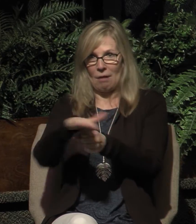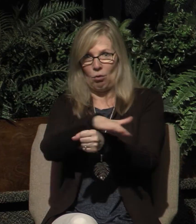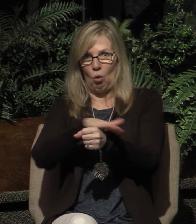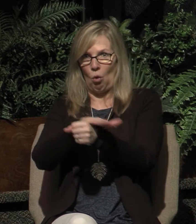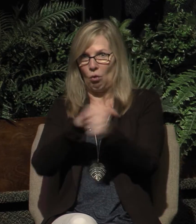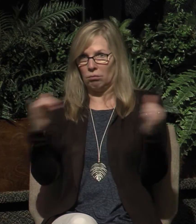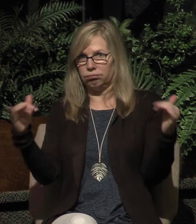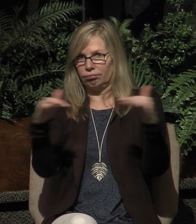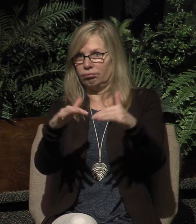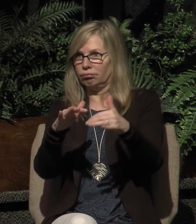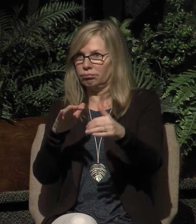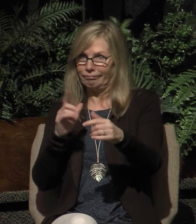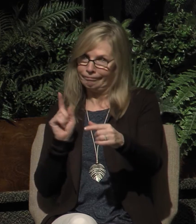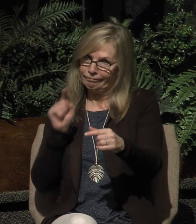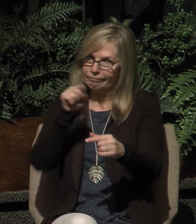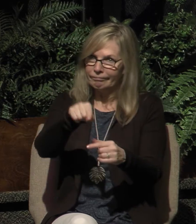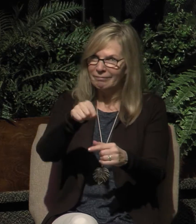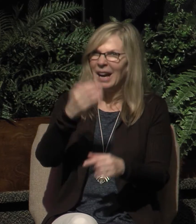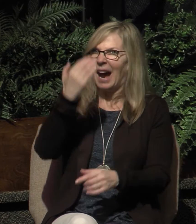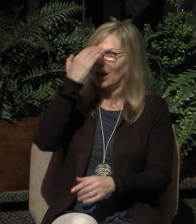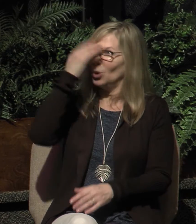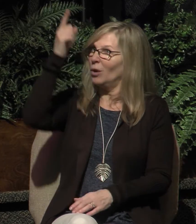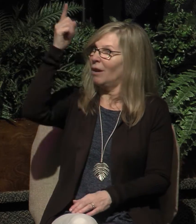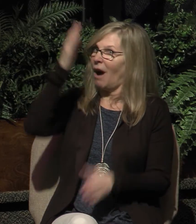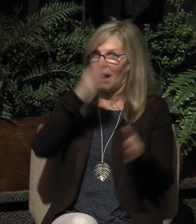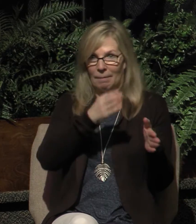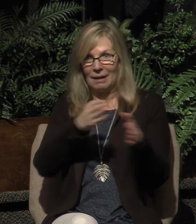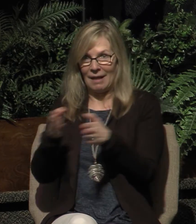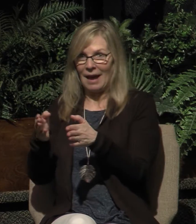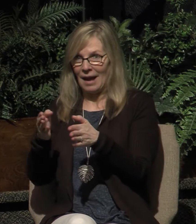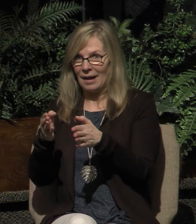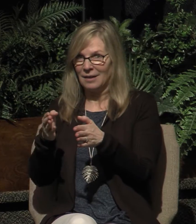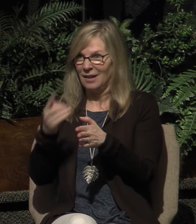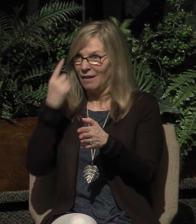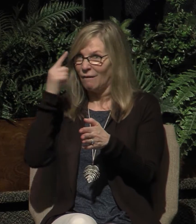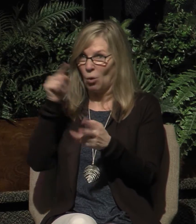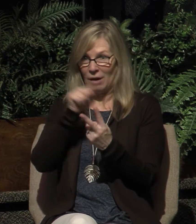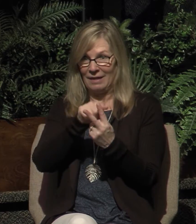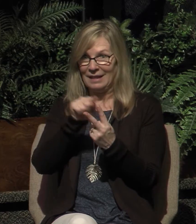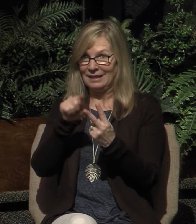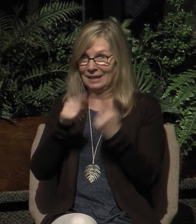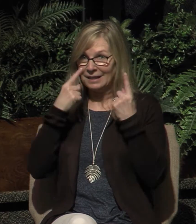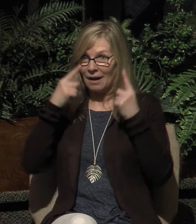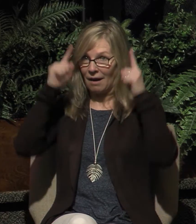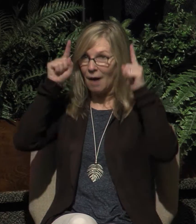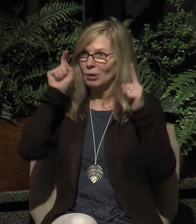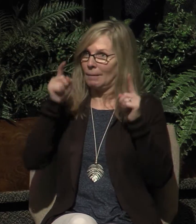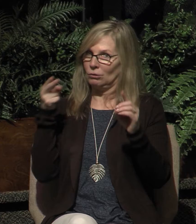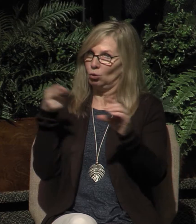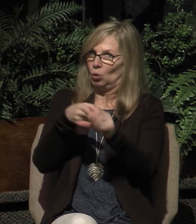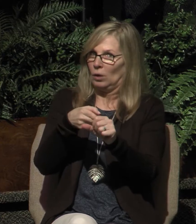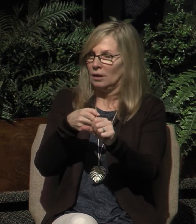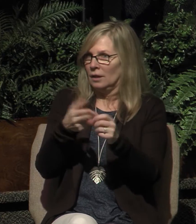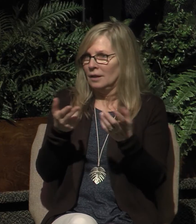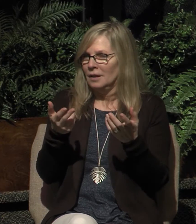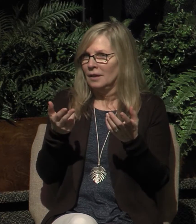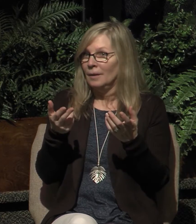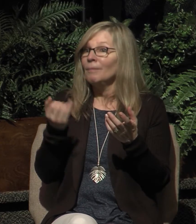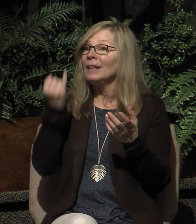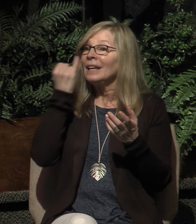the God-ordained way for both of these things to be accomplished. Now, if you were here